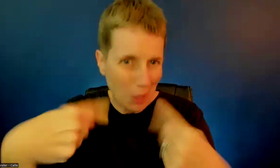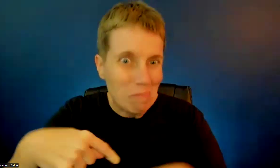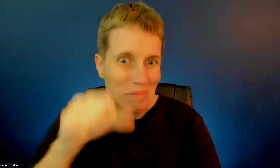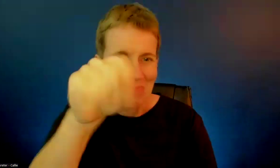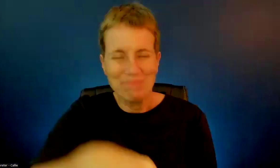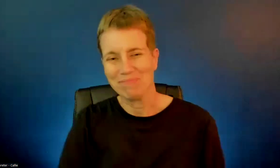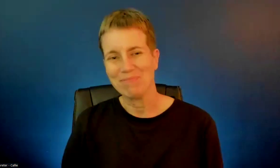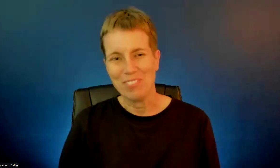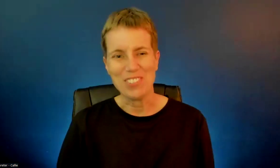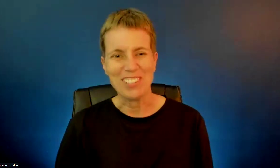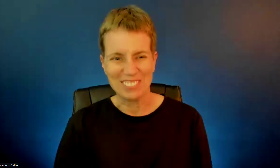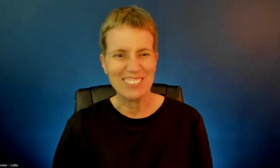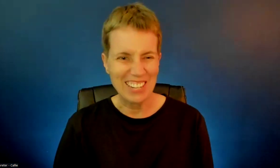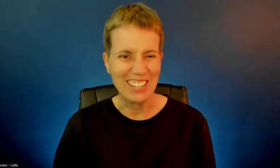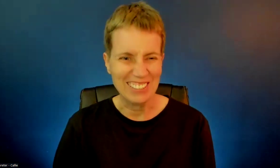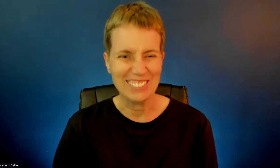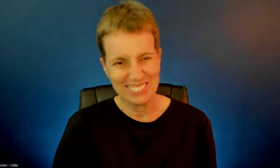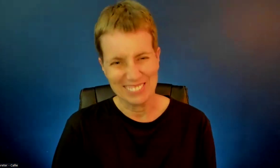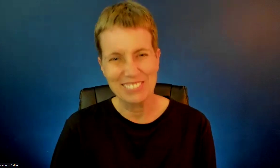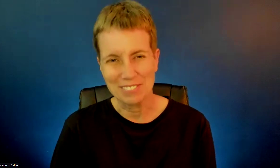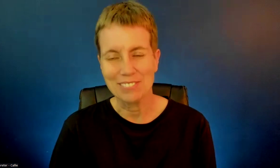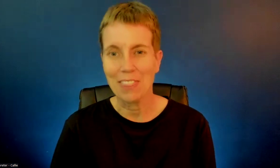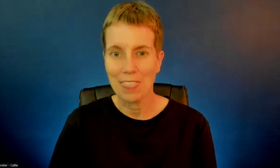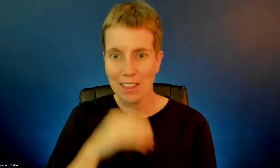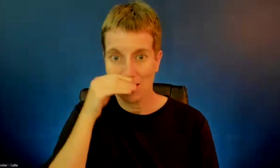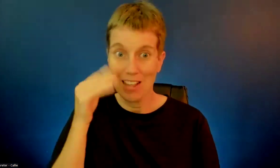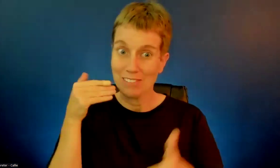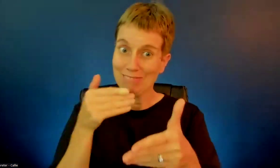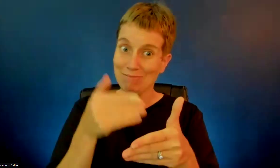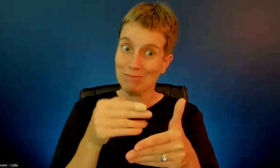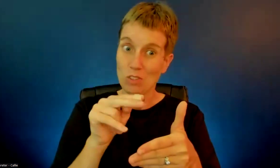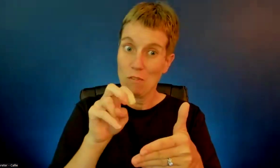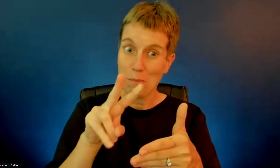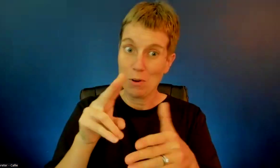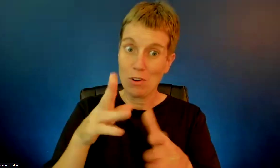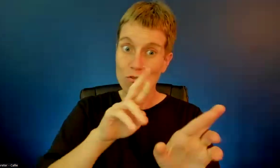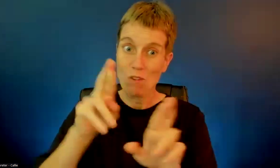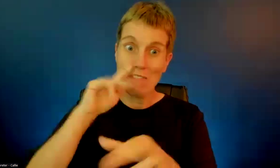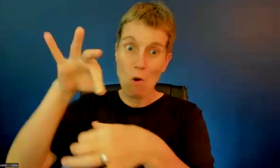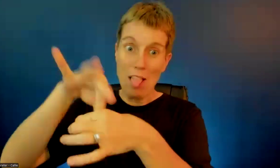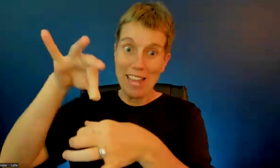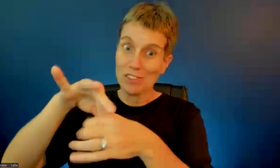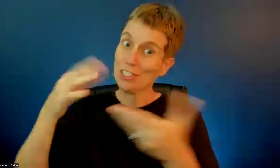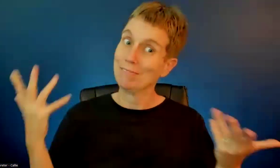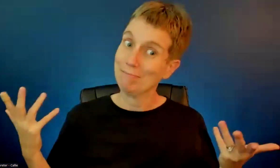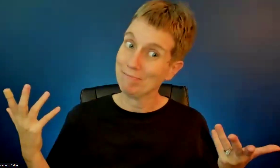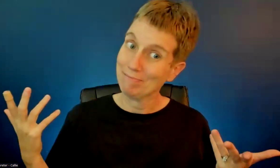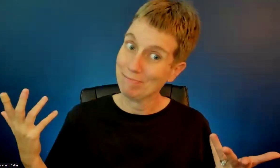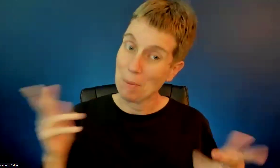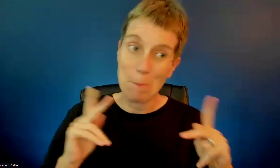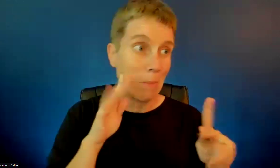Good. Sure, yeah. Right before the election. Great timing. Yeah, just saying.